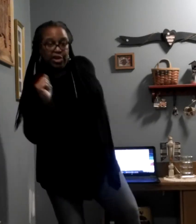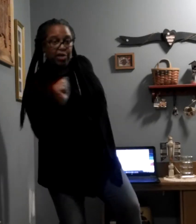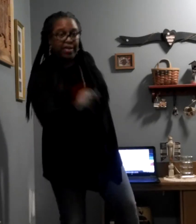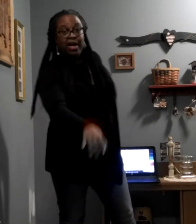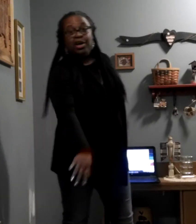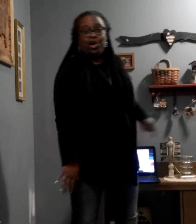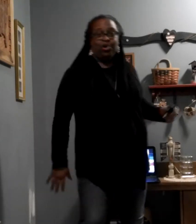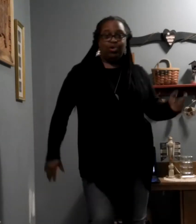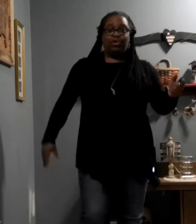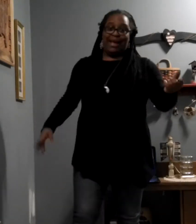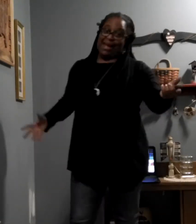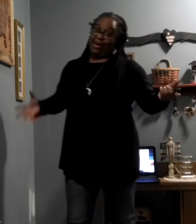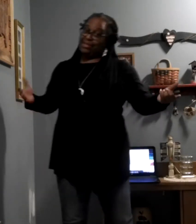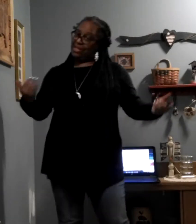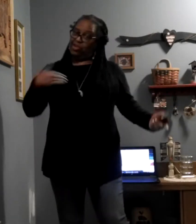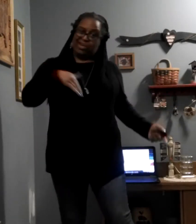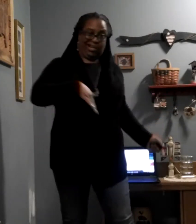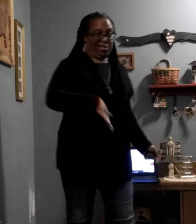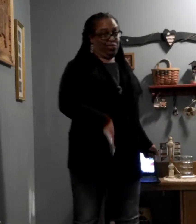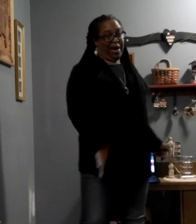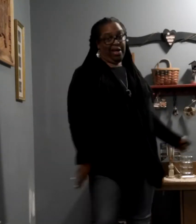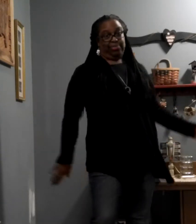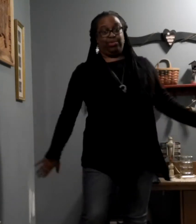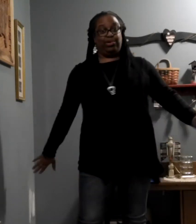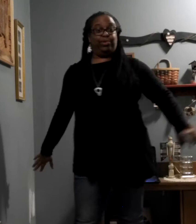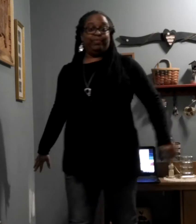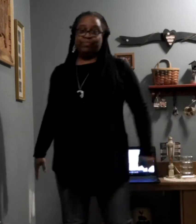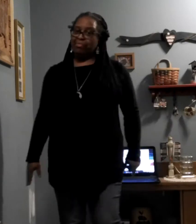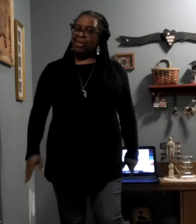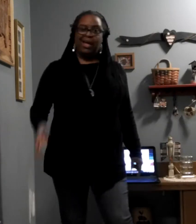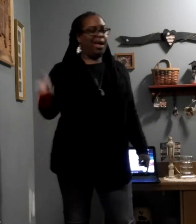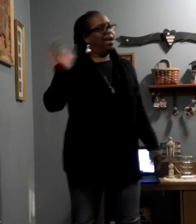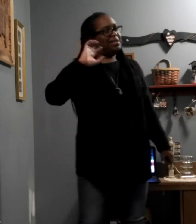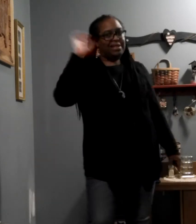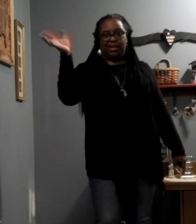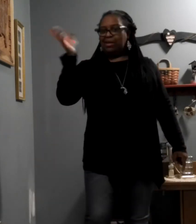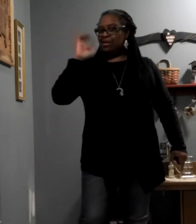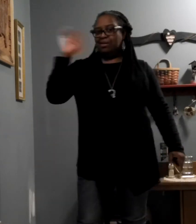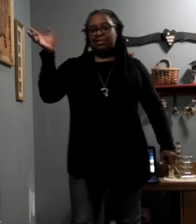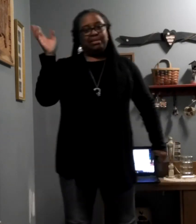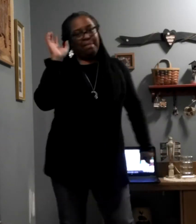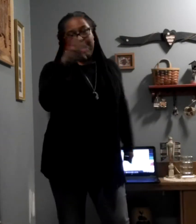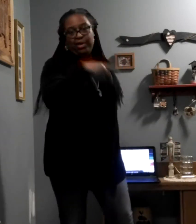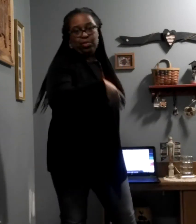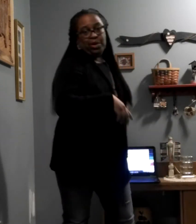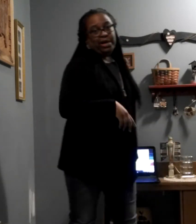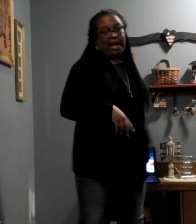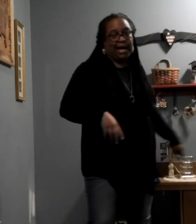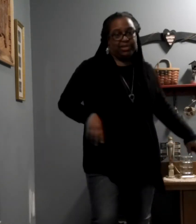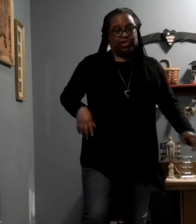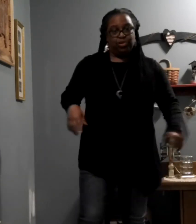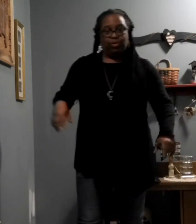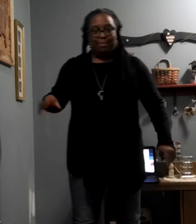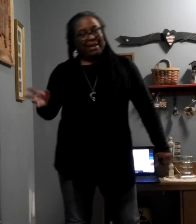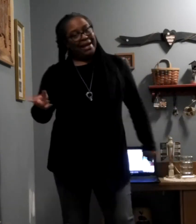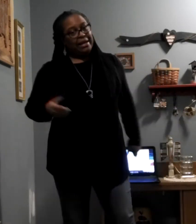know the cold air still cuts right through. Doesn't matter what I do. like,